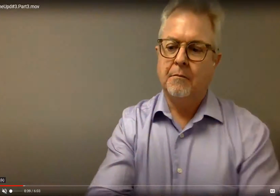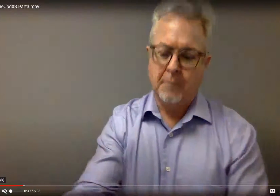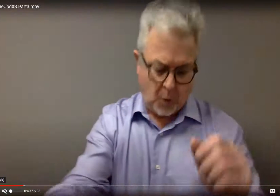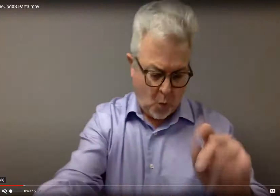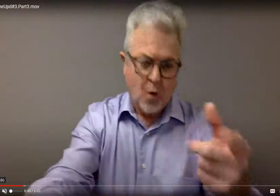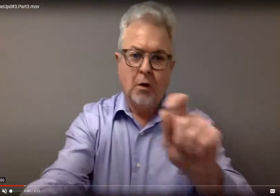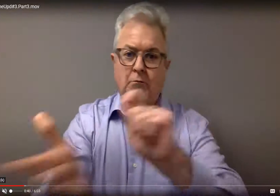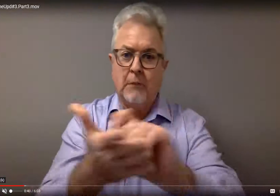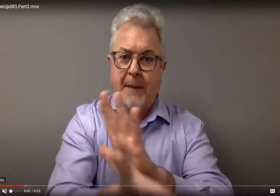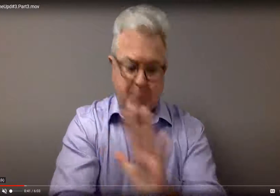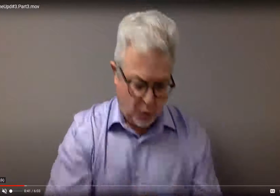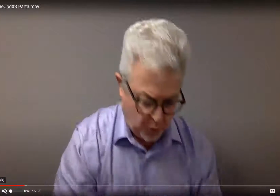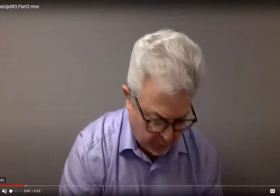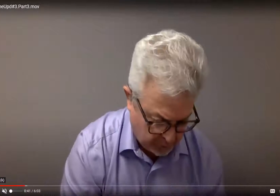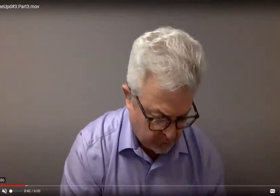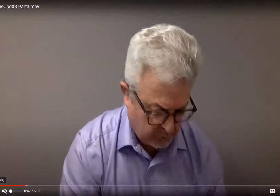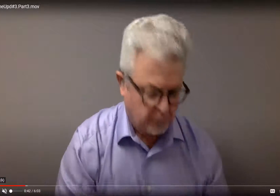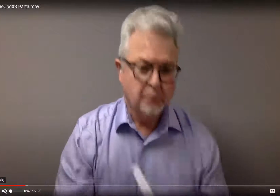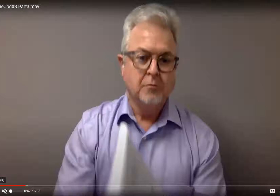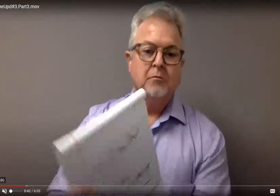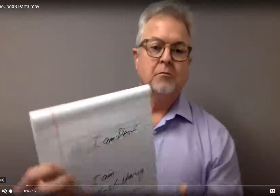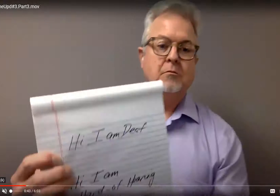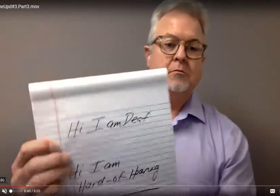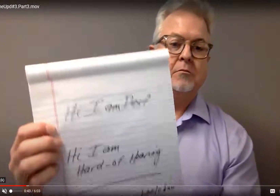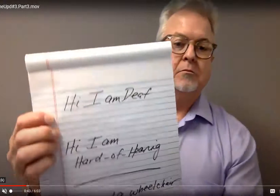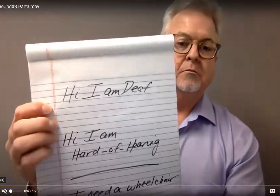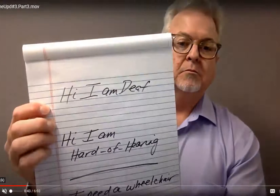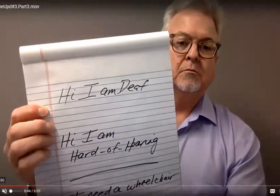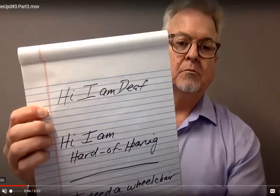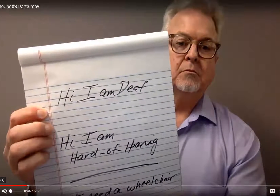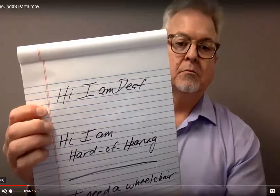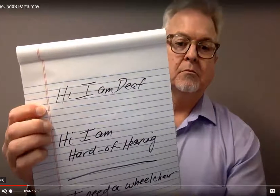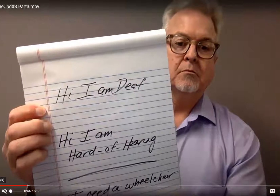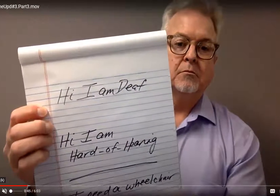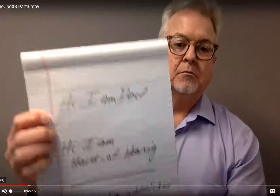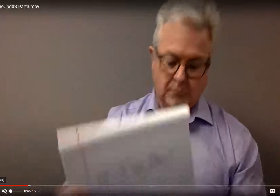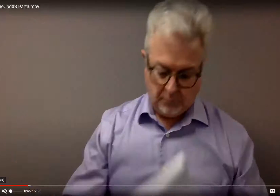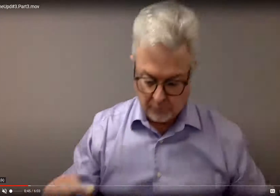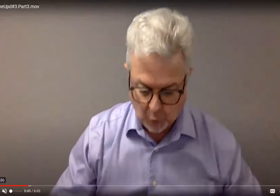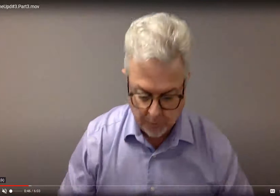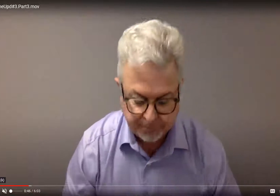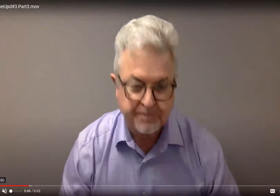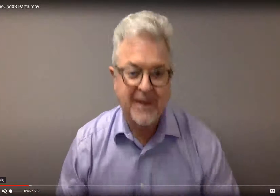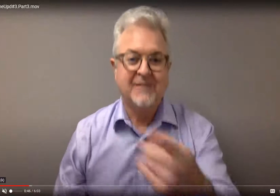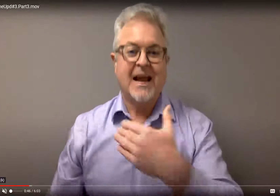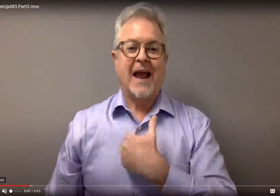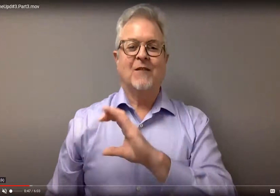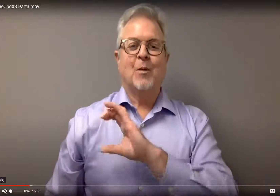show them on your phone, perhaps write out, I am deaf, or I am deaf, or I am hard of hearing on a piece of paper.